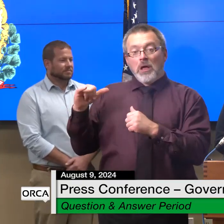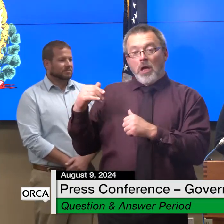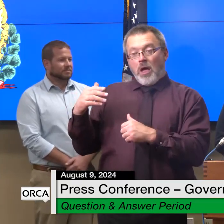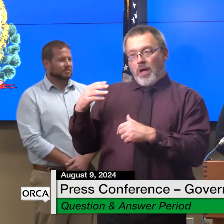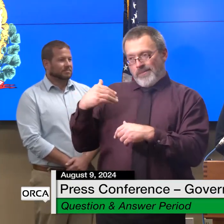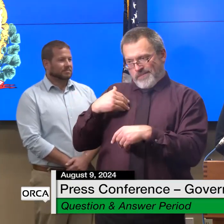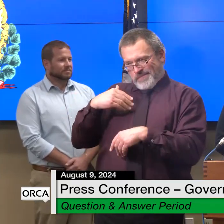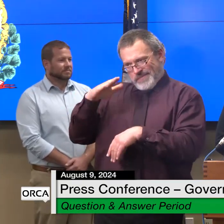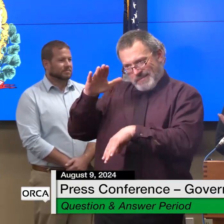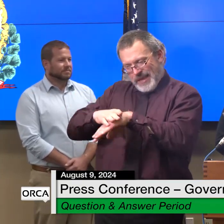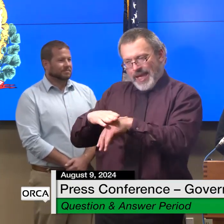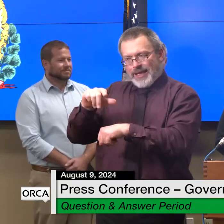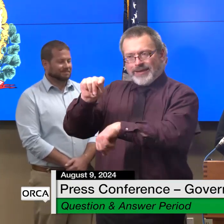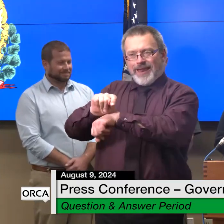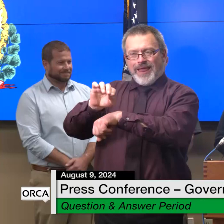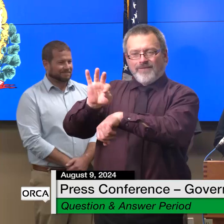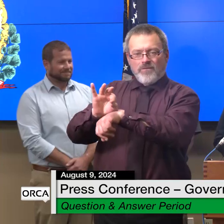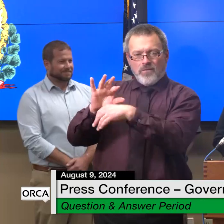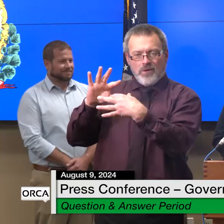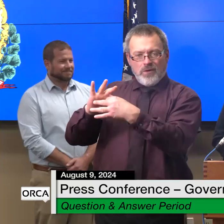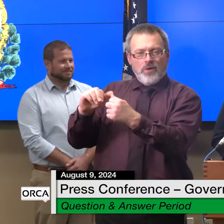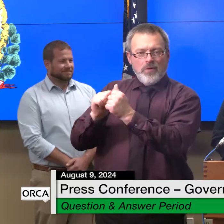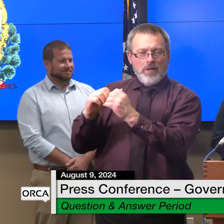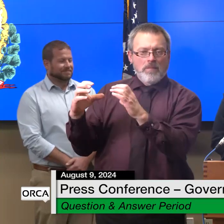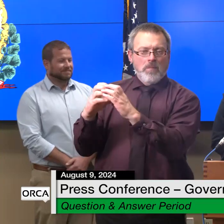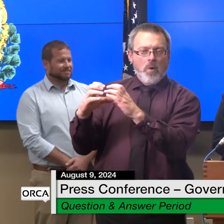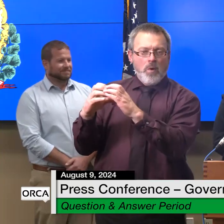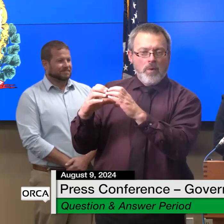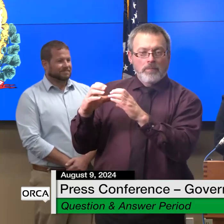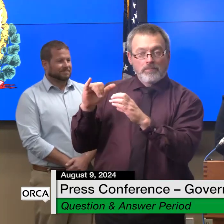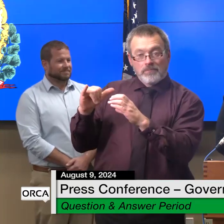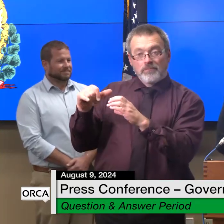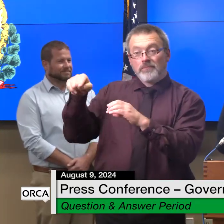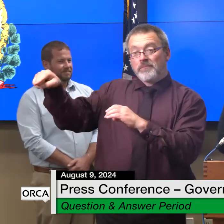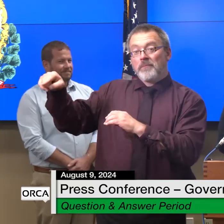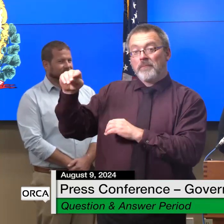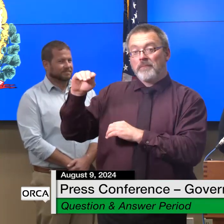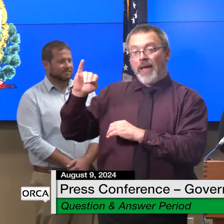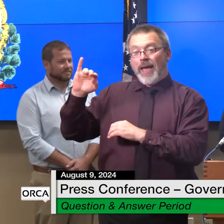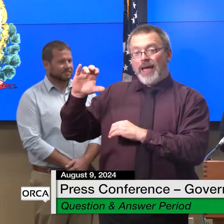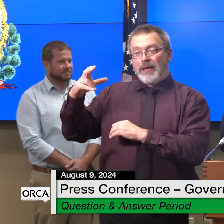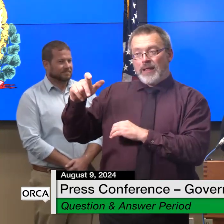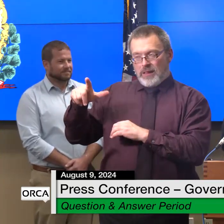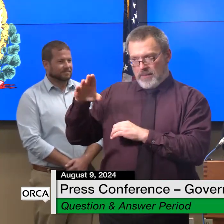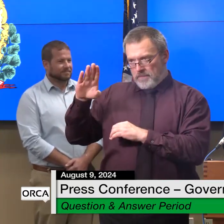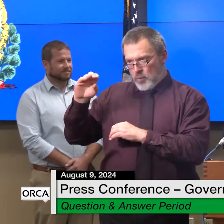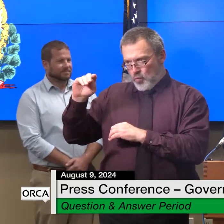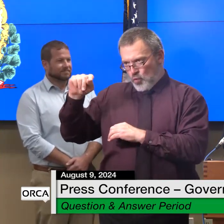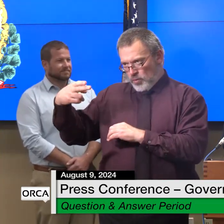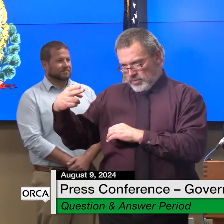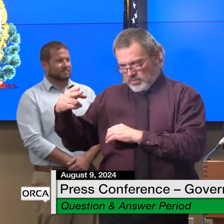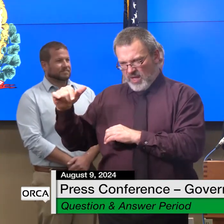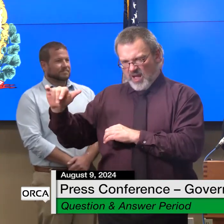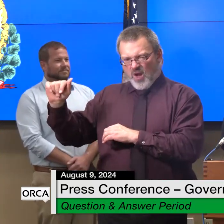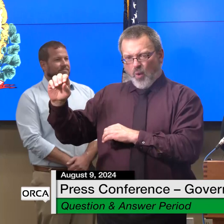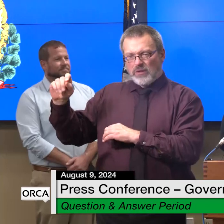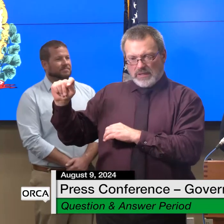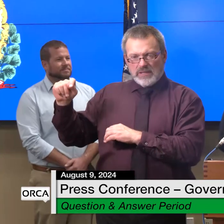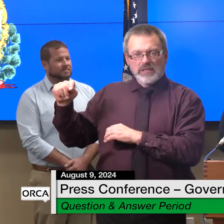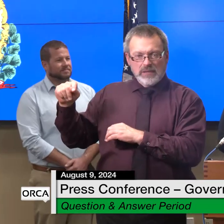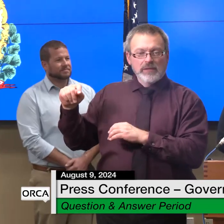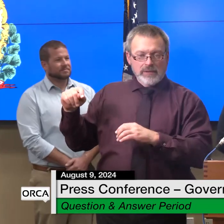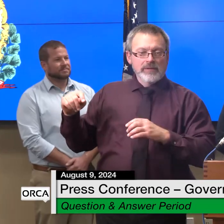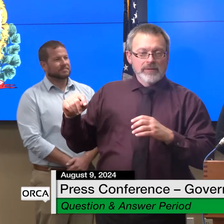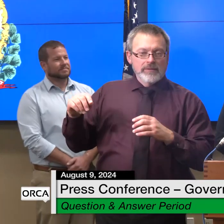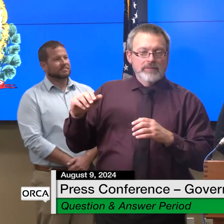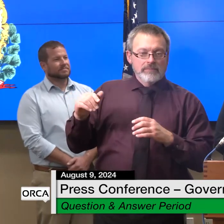co-chairs along with michael booth who is also with the agency of transportation and the co-chair and how do you spell that last